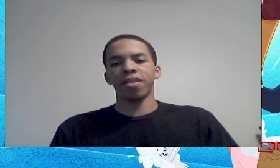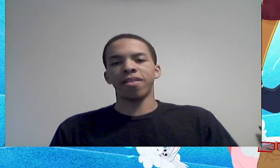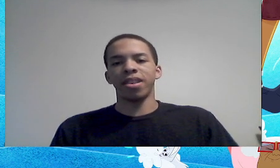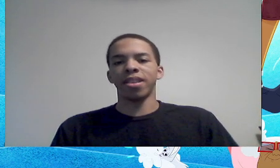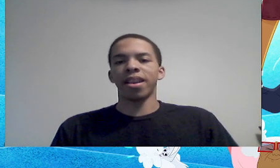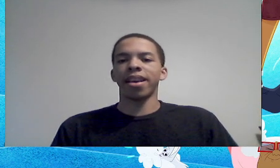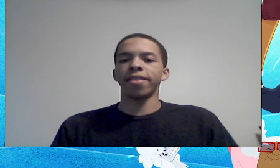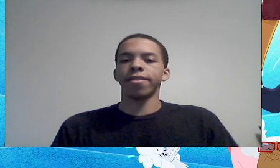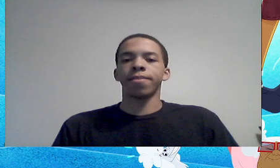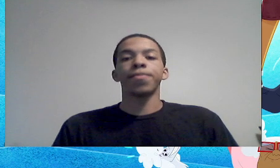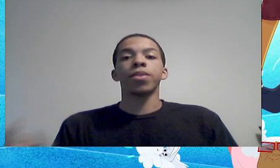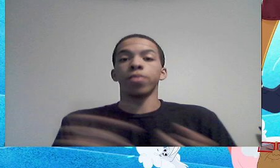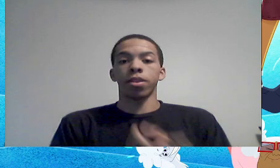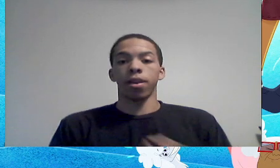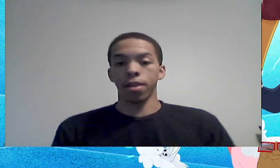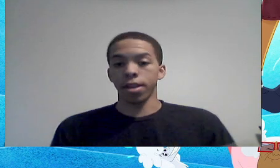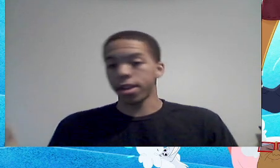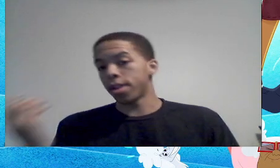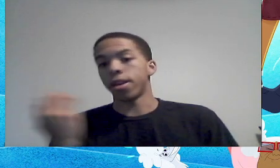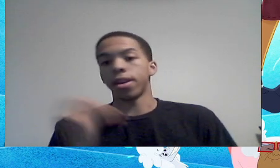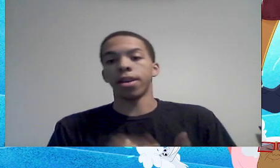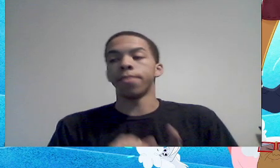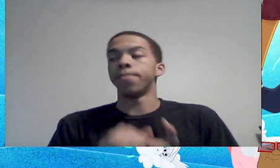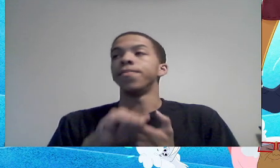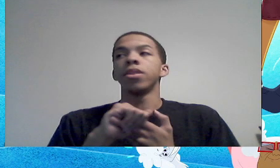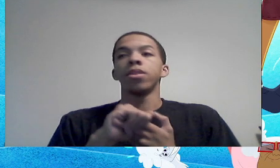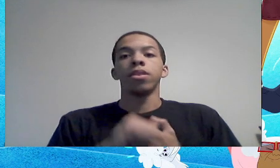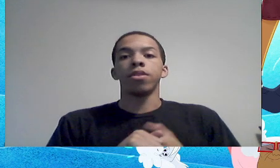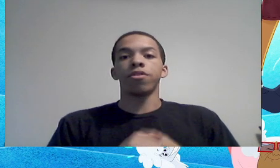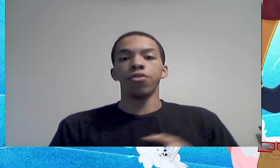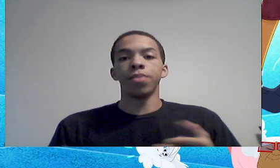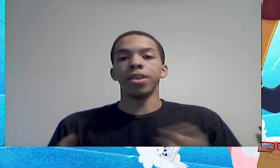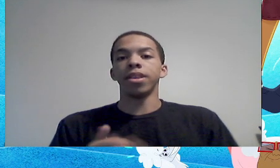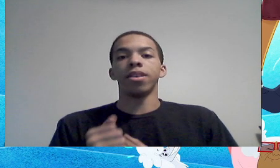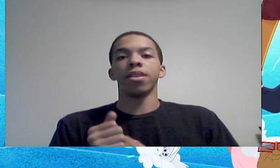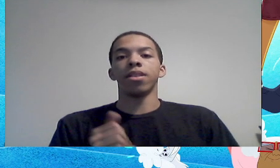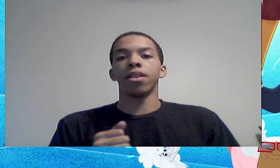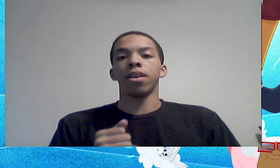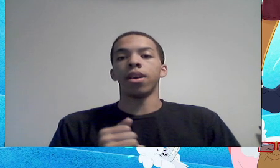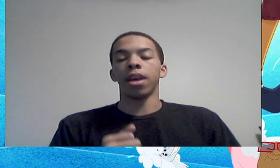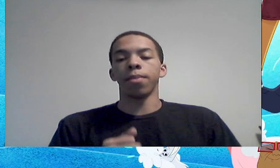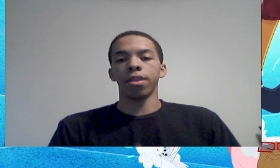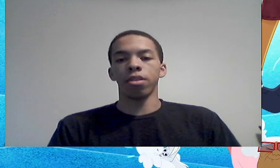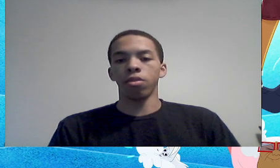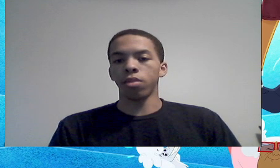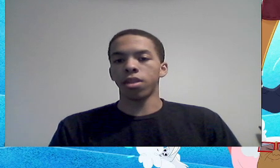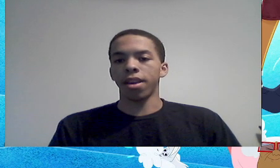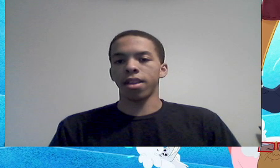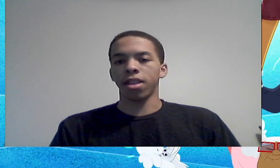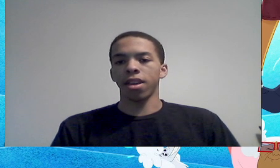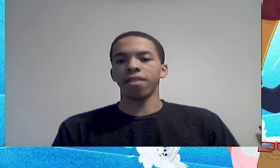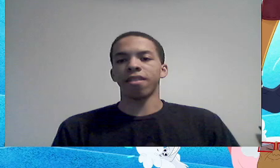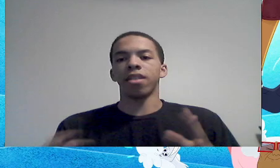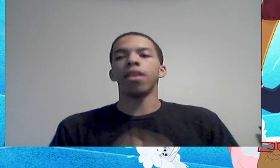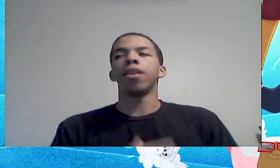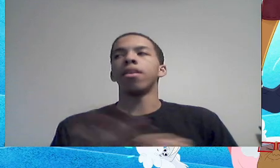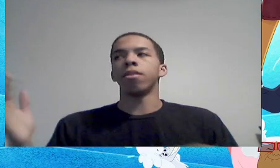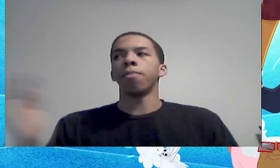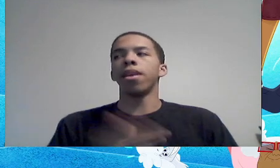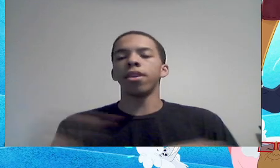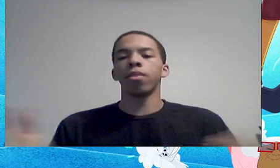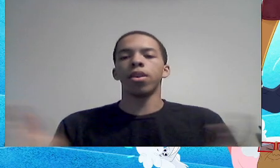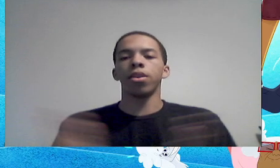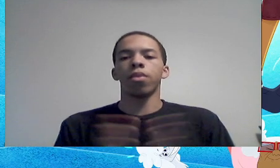would have been seen as retarded, um, stupid, unable to do things, and